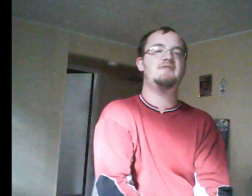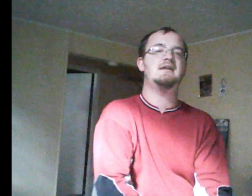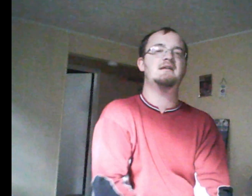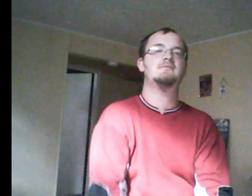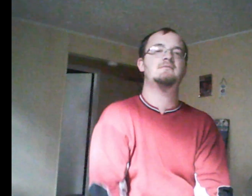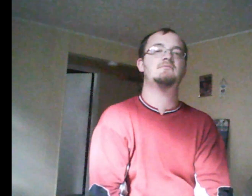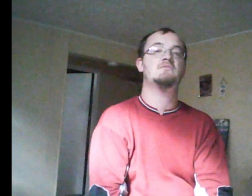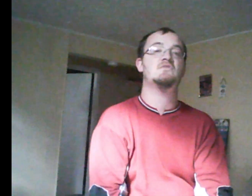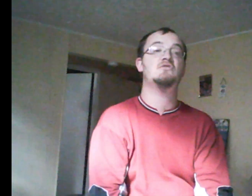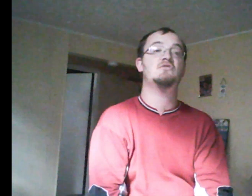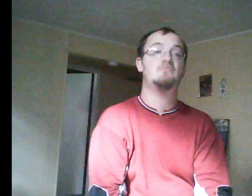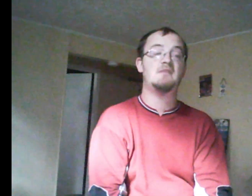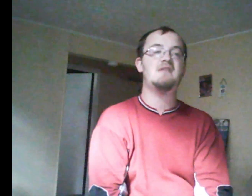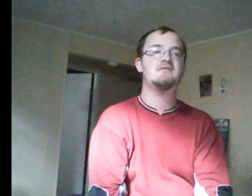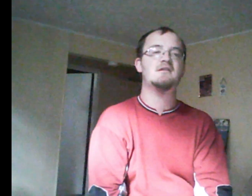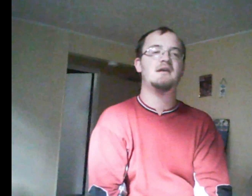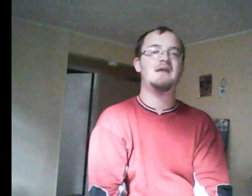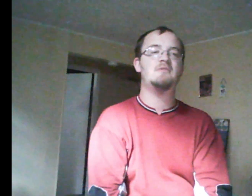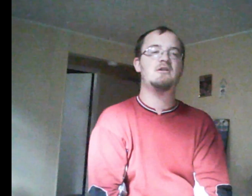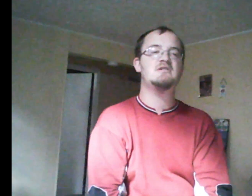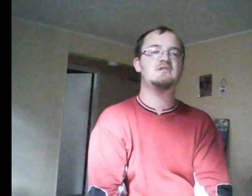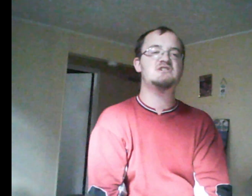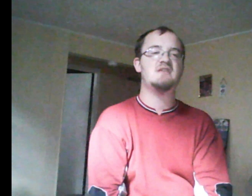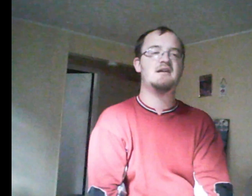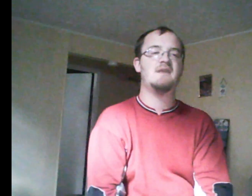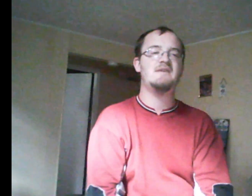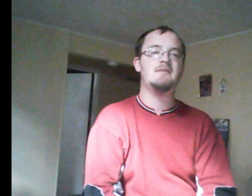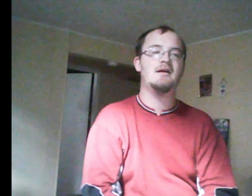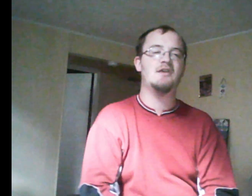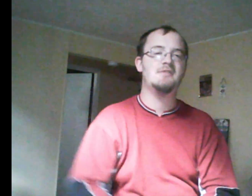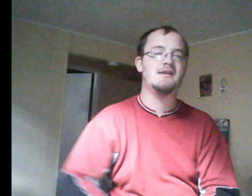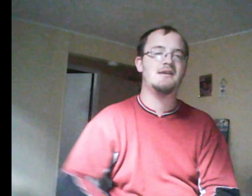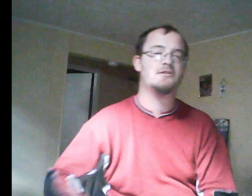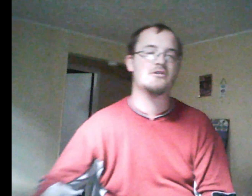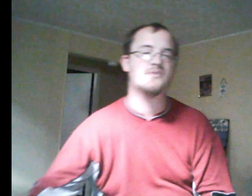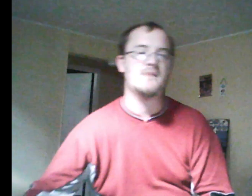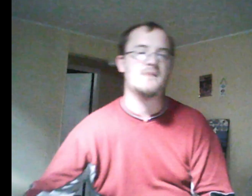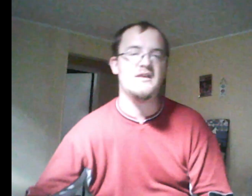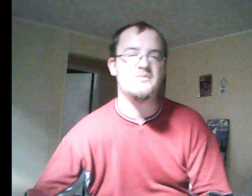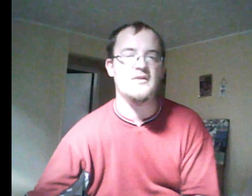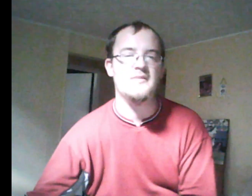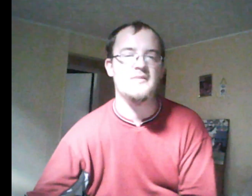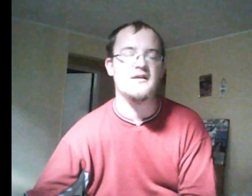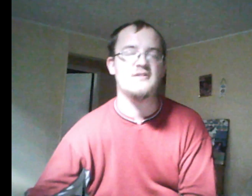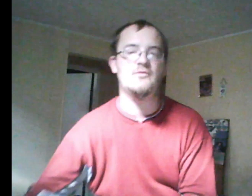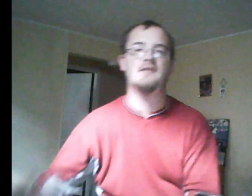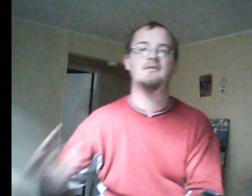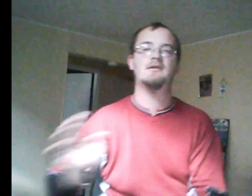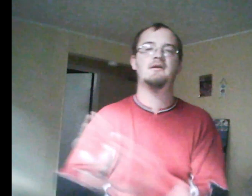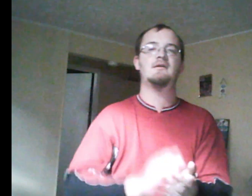heart in the right place, but went about it kind of wrong. That's the topic sentence with Manny and Emma's friendship. Like Emma being a better